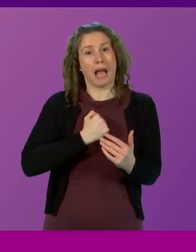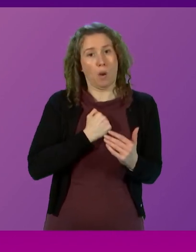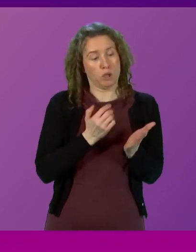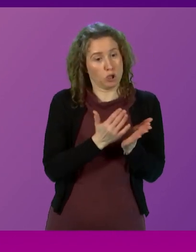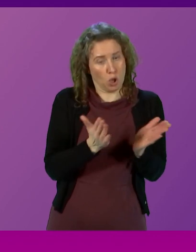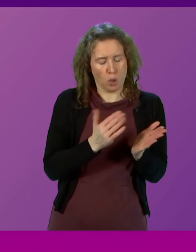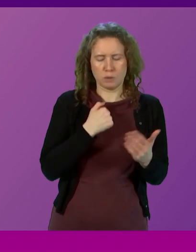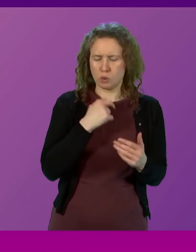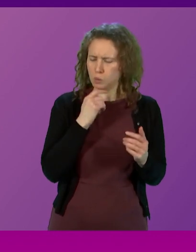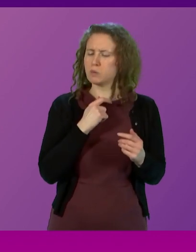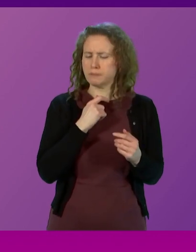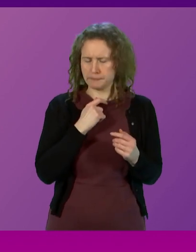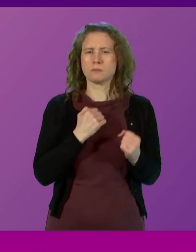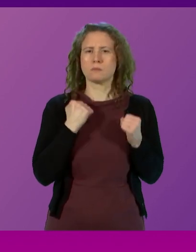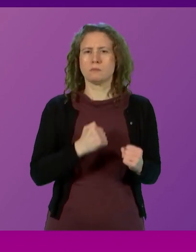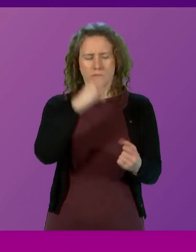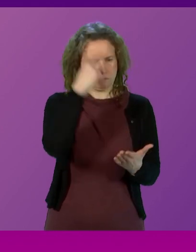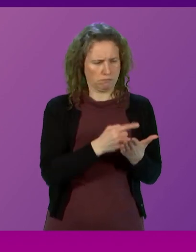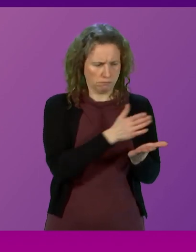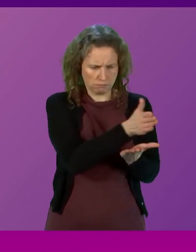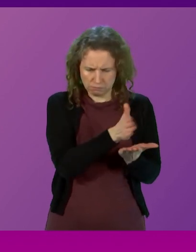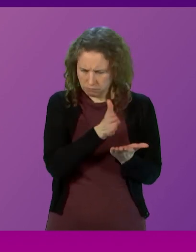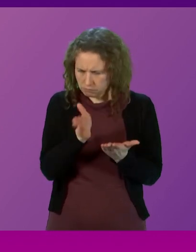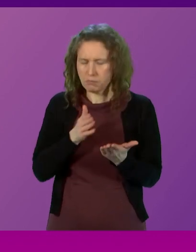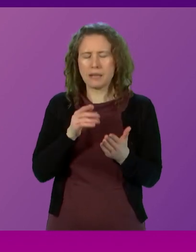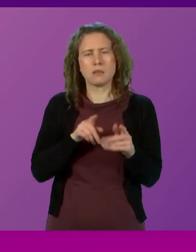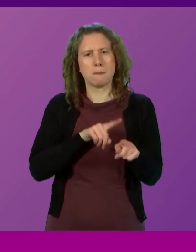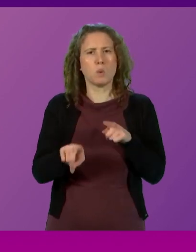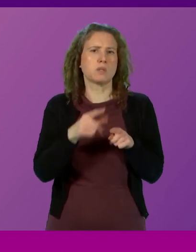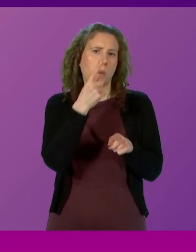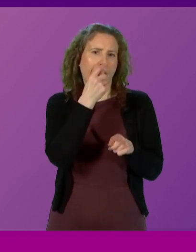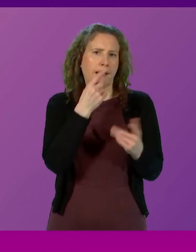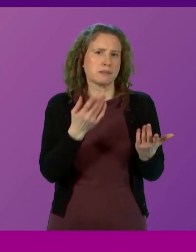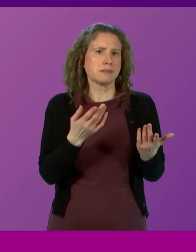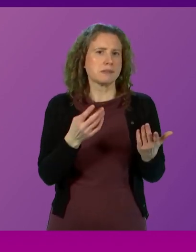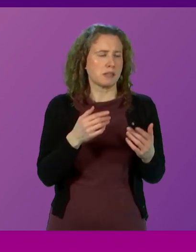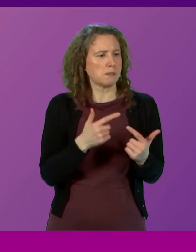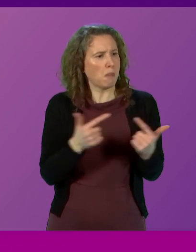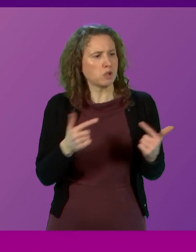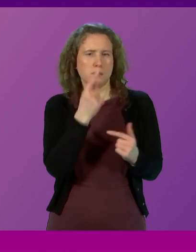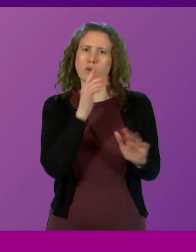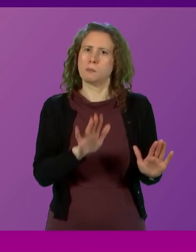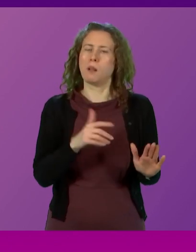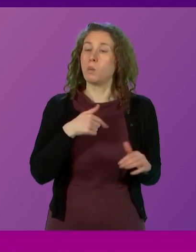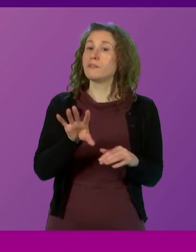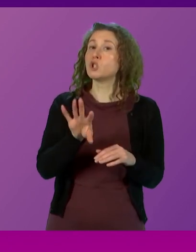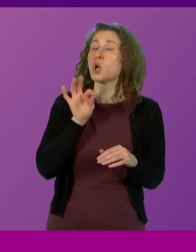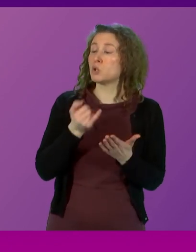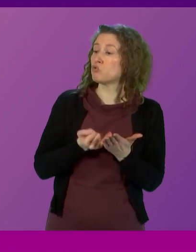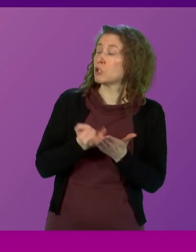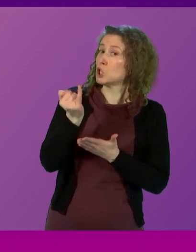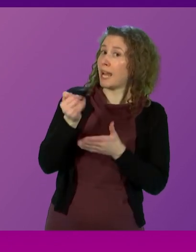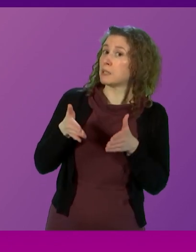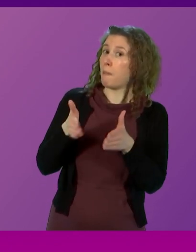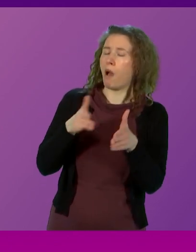distinctive decisions to the greatest extent we believe possible at this time. we have chosen to reject the